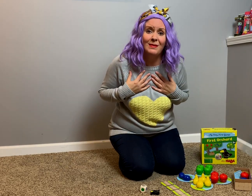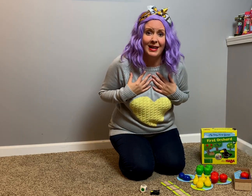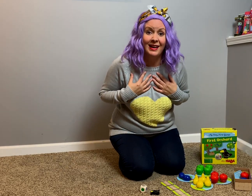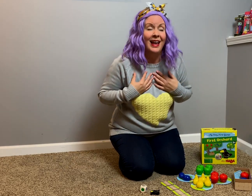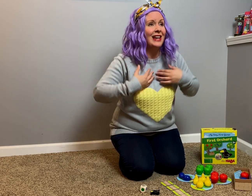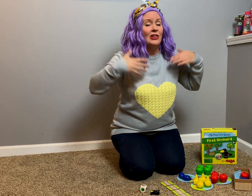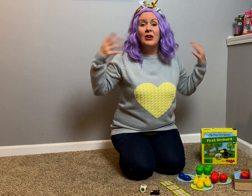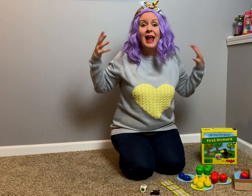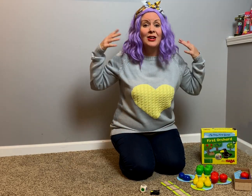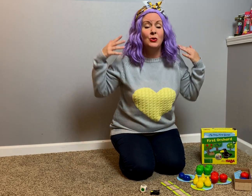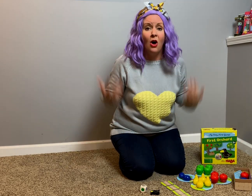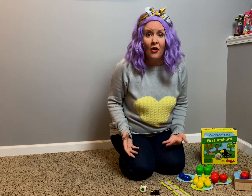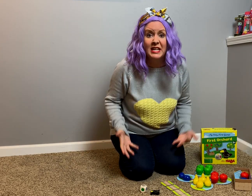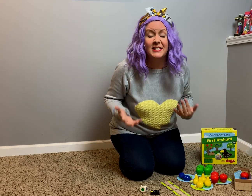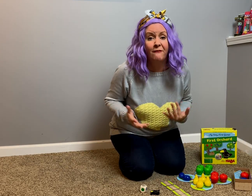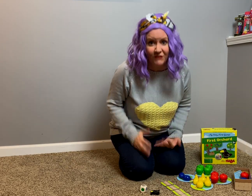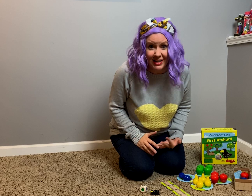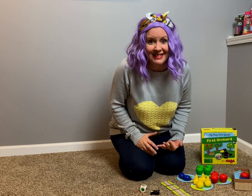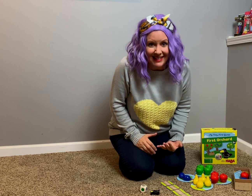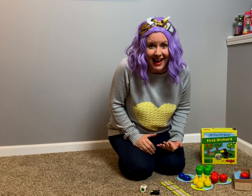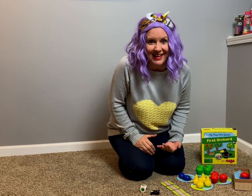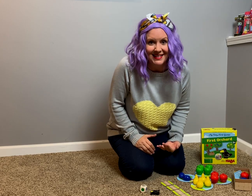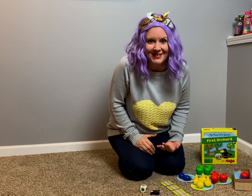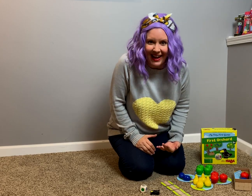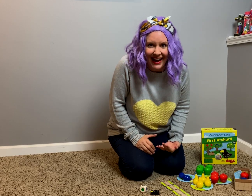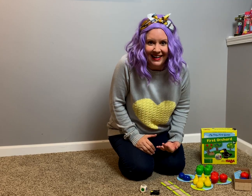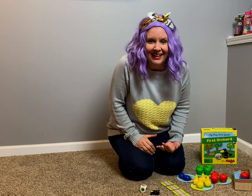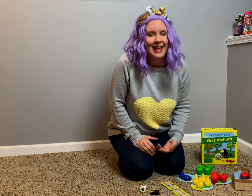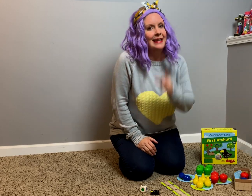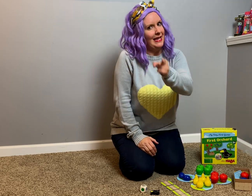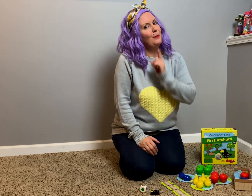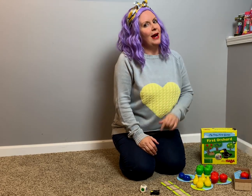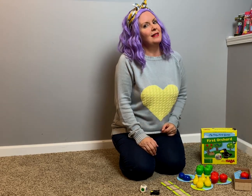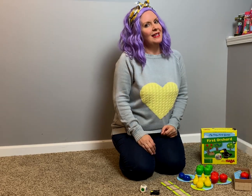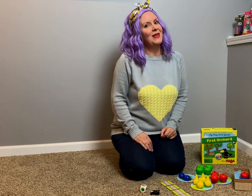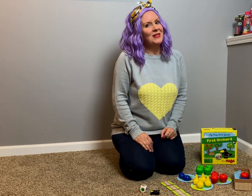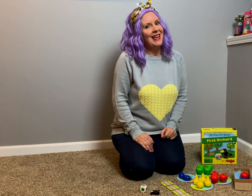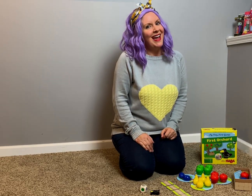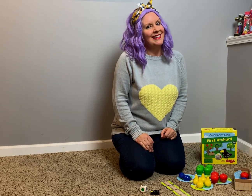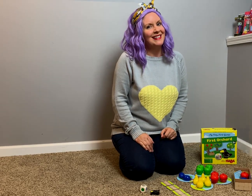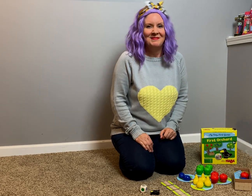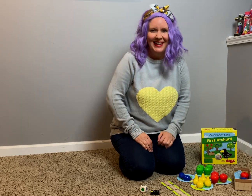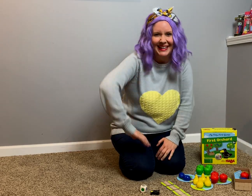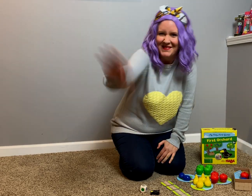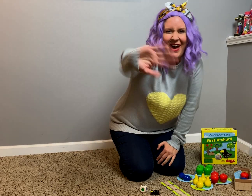me in learning how to do all these fun signs, okay? Keep practicing those signs. Bye!